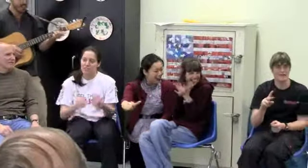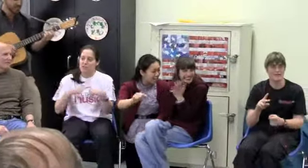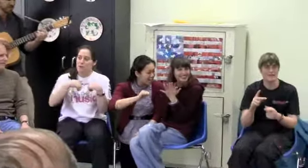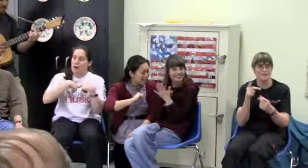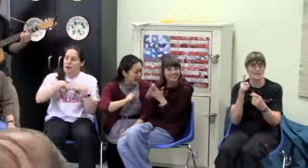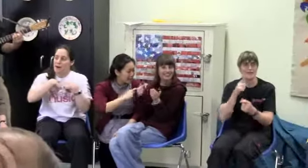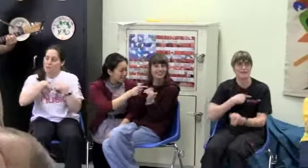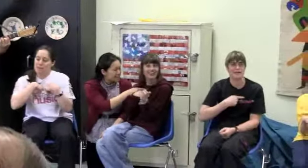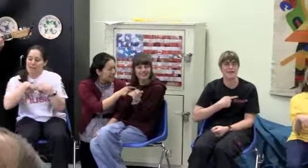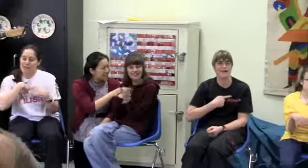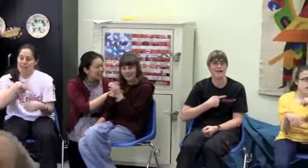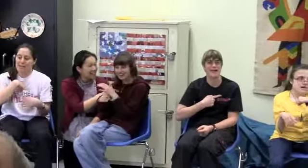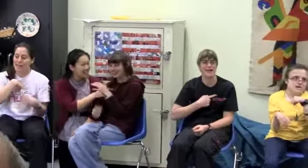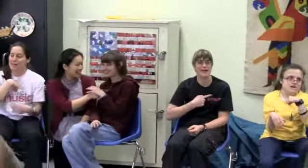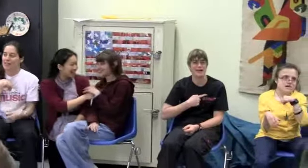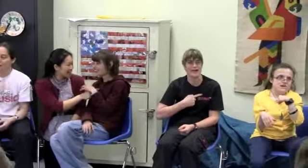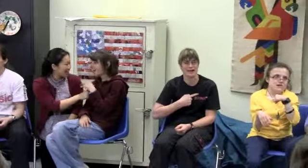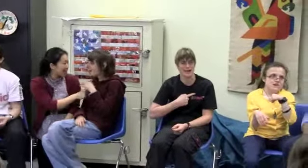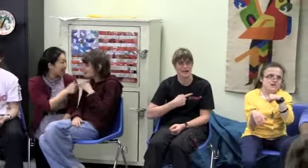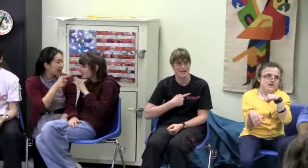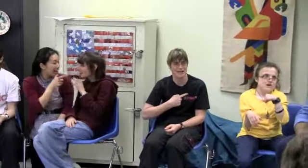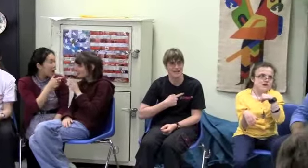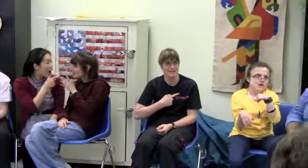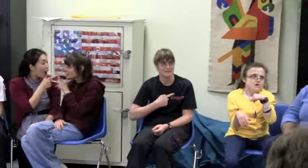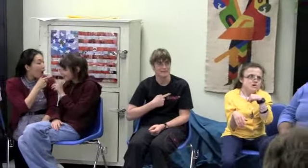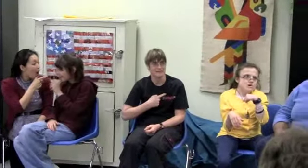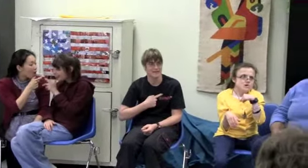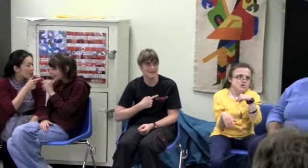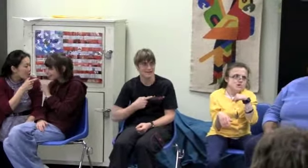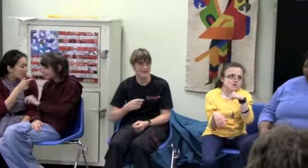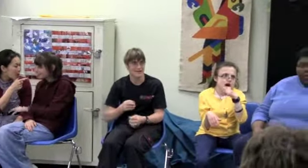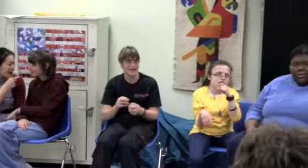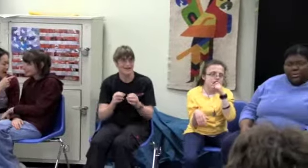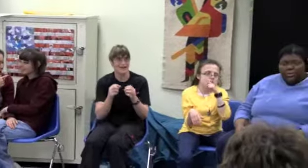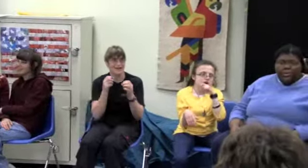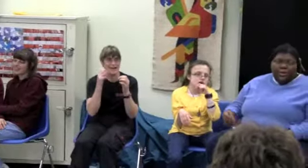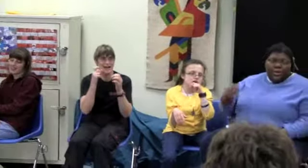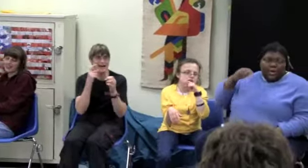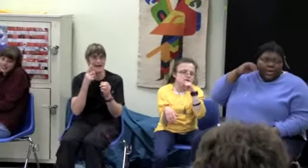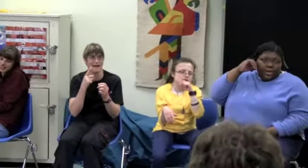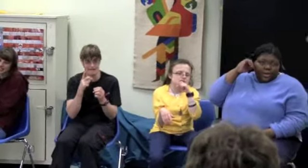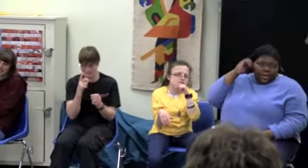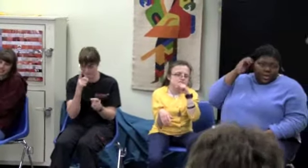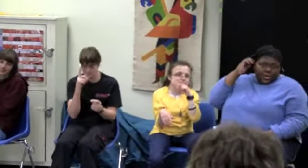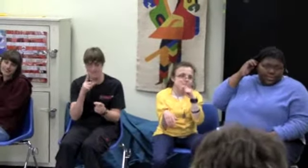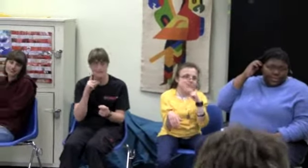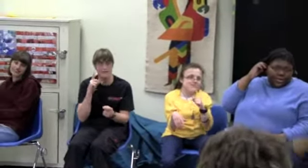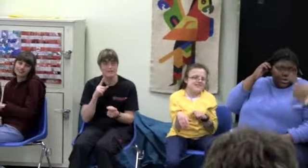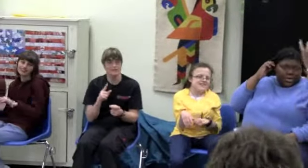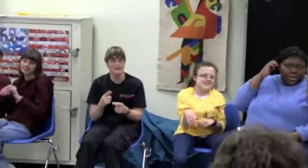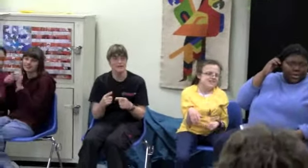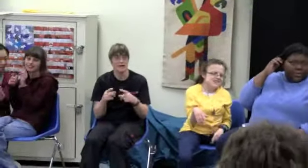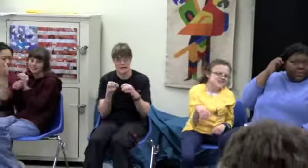all about me, who I am, my